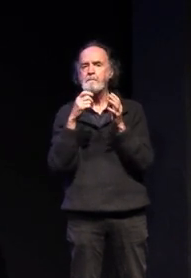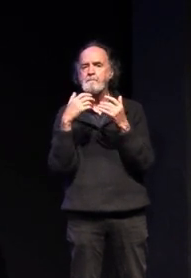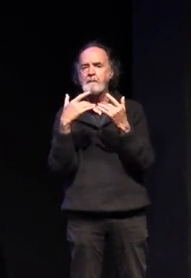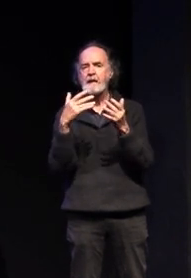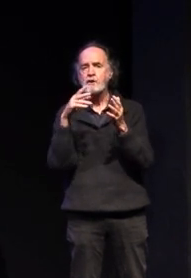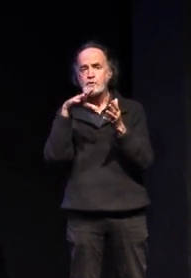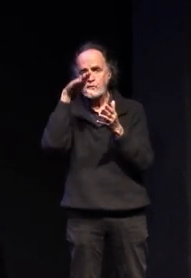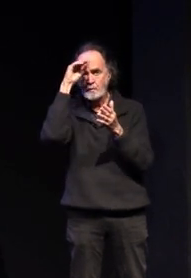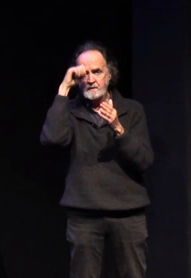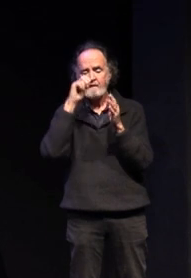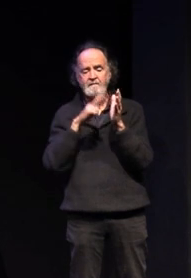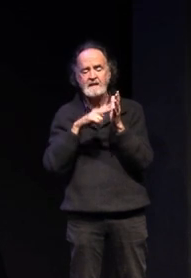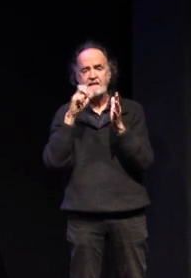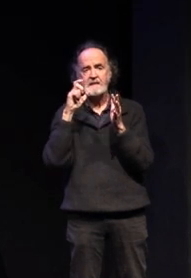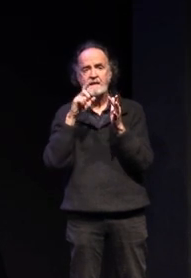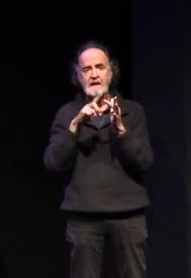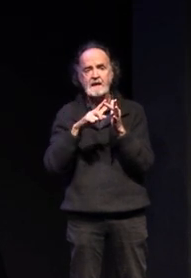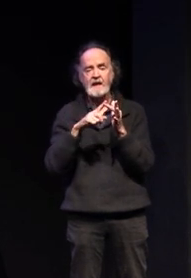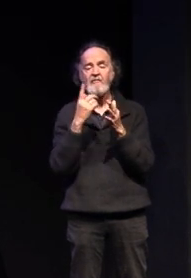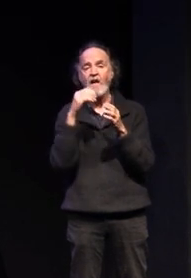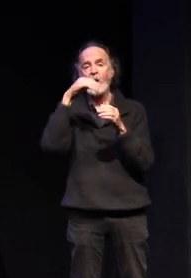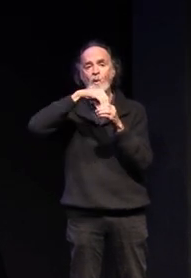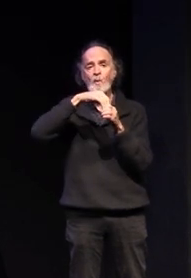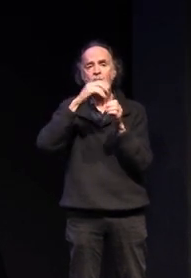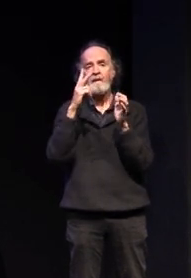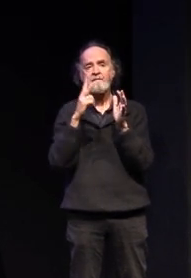study a vet subject